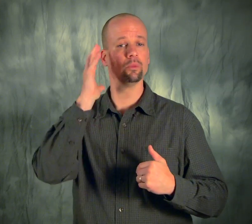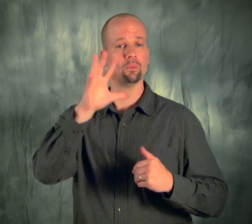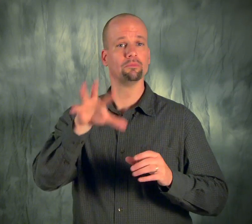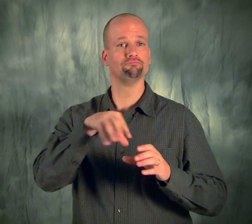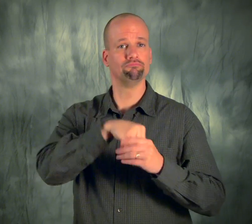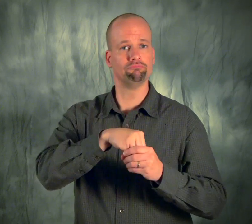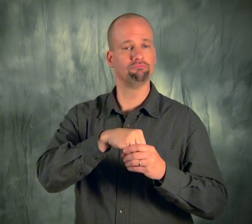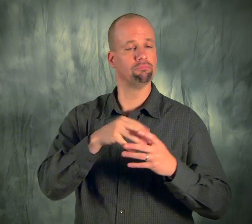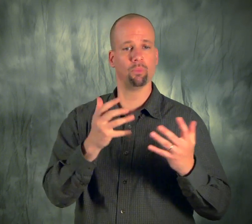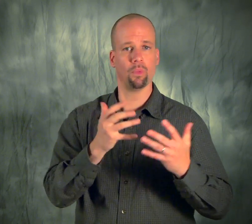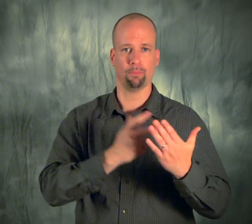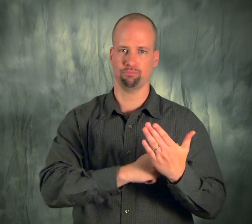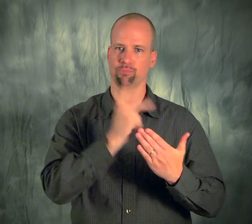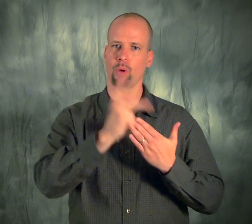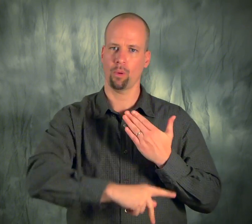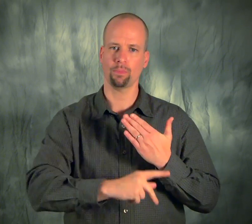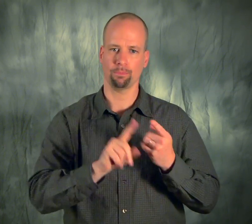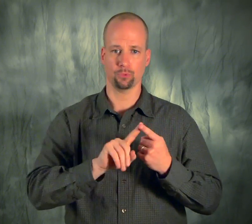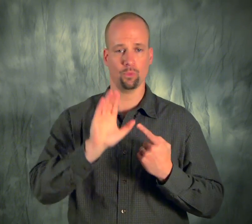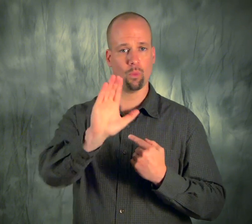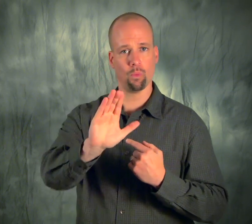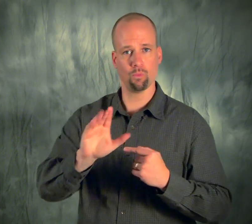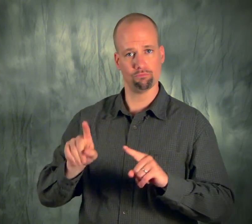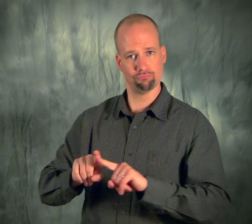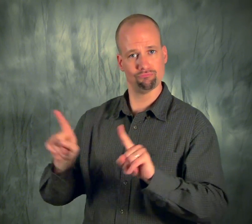Next, we will program your radio's county location.